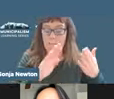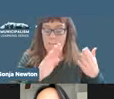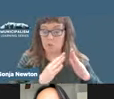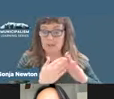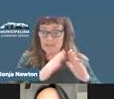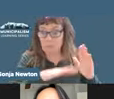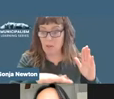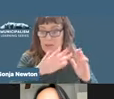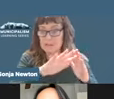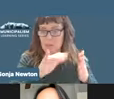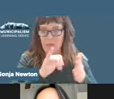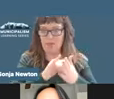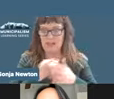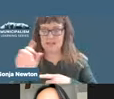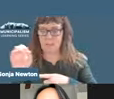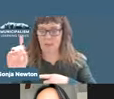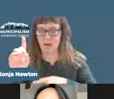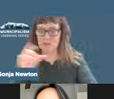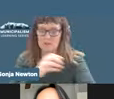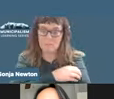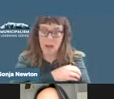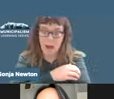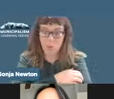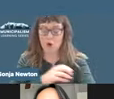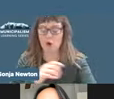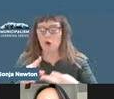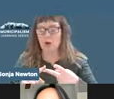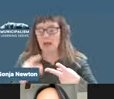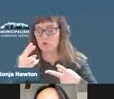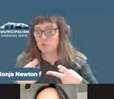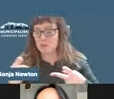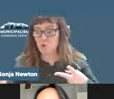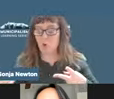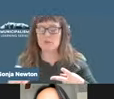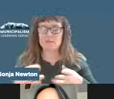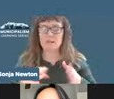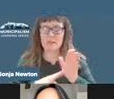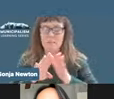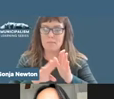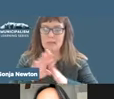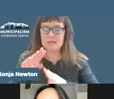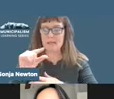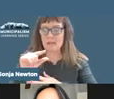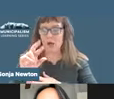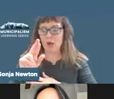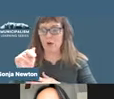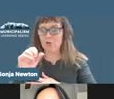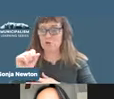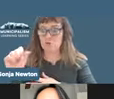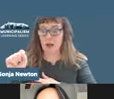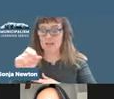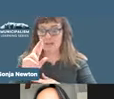democratizing power and resources and building grassroots urban institutions. sometimes